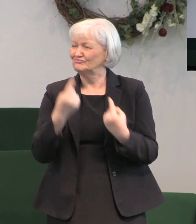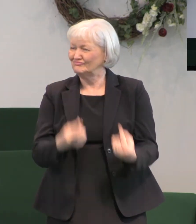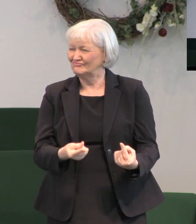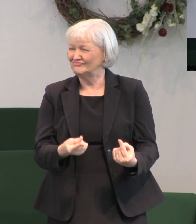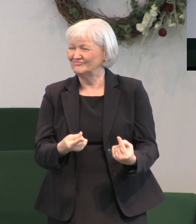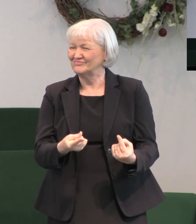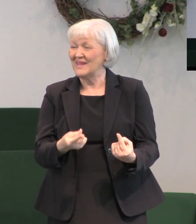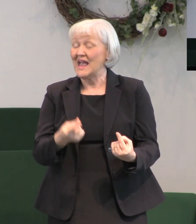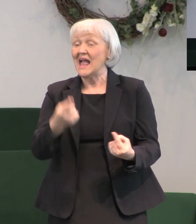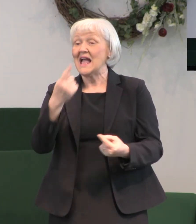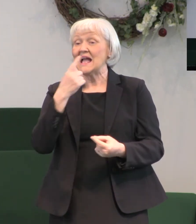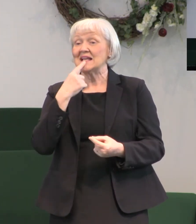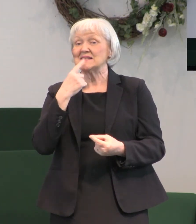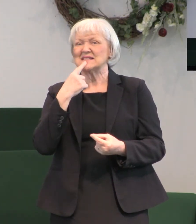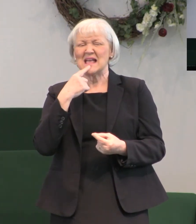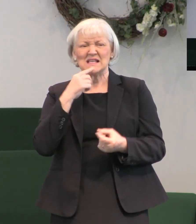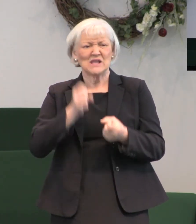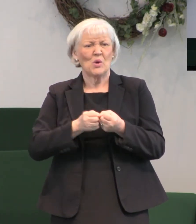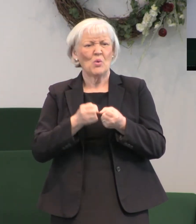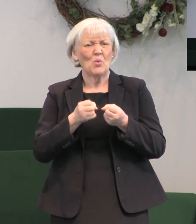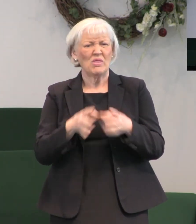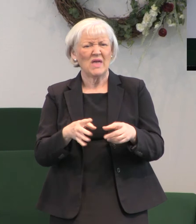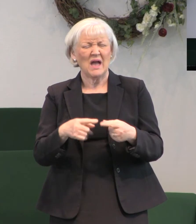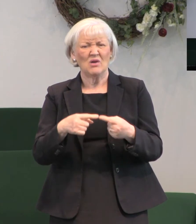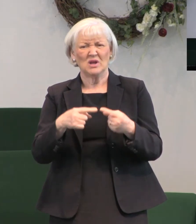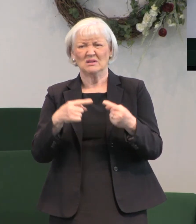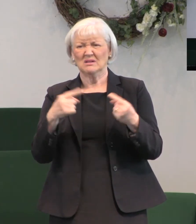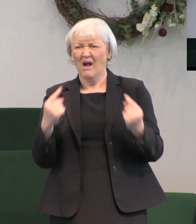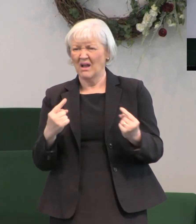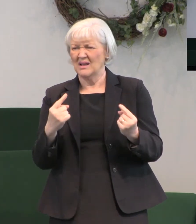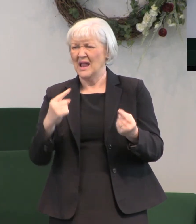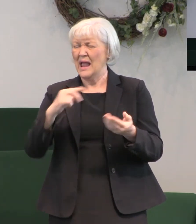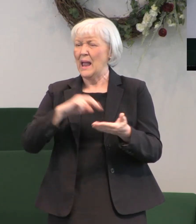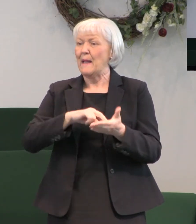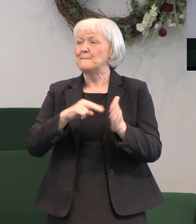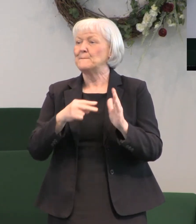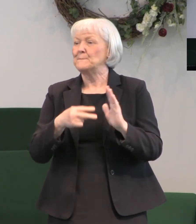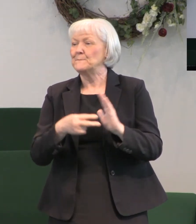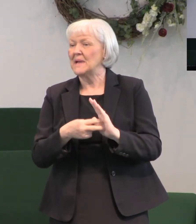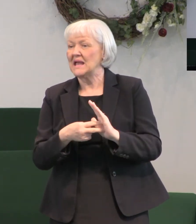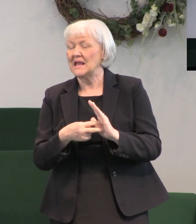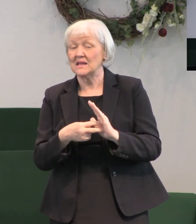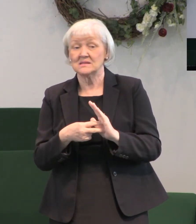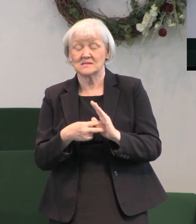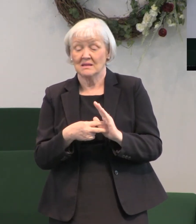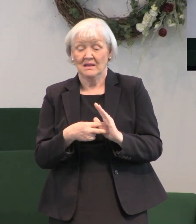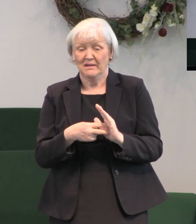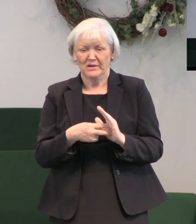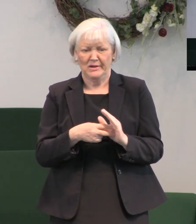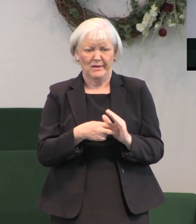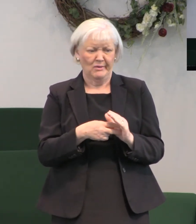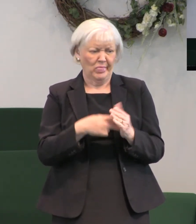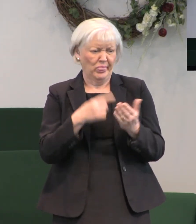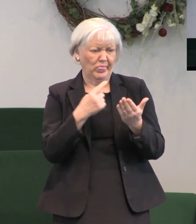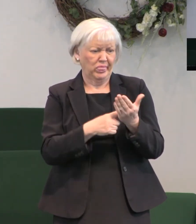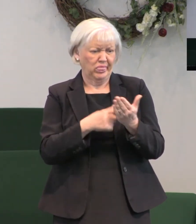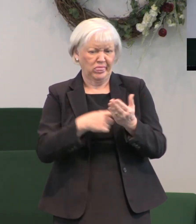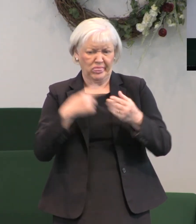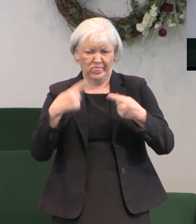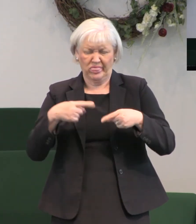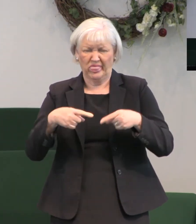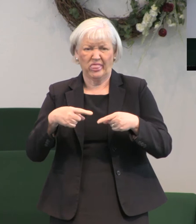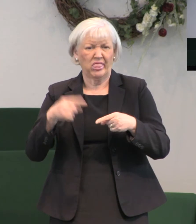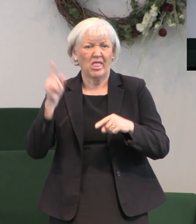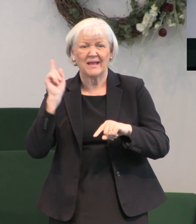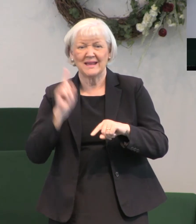says there, without controversy, this means that it's not subject to debate. We could